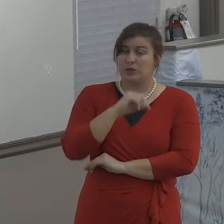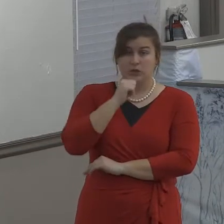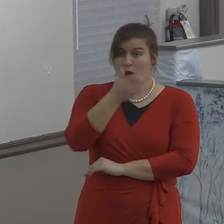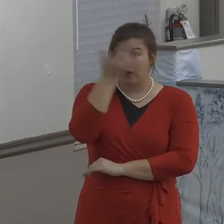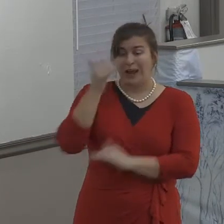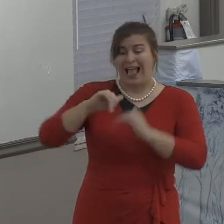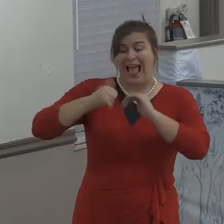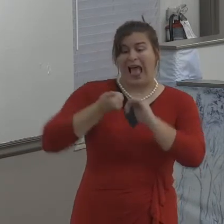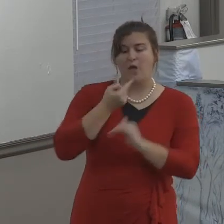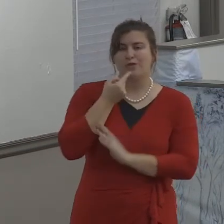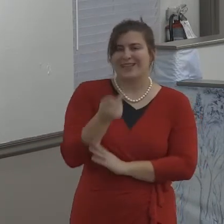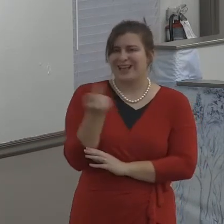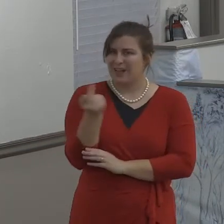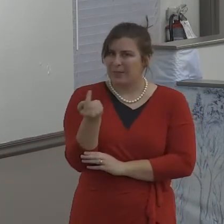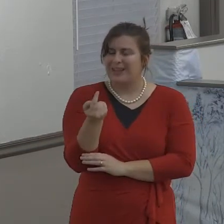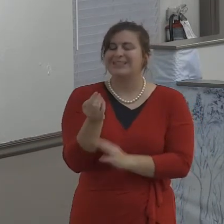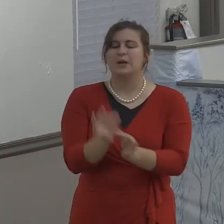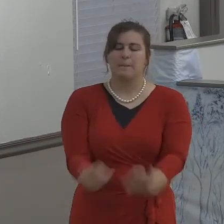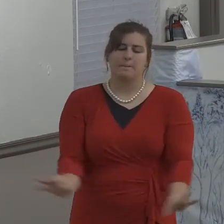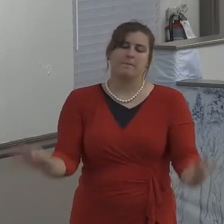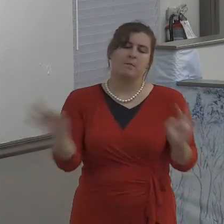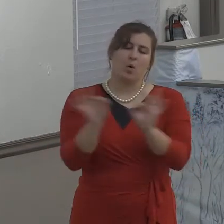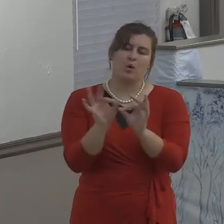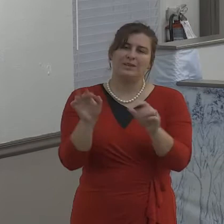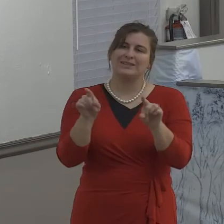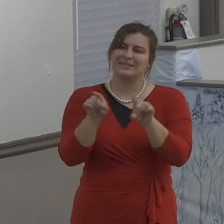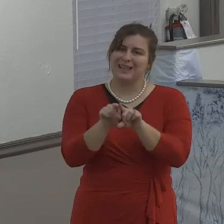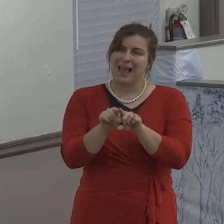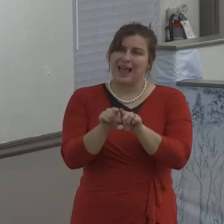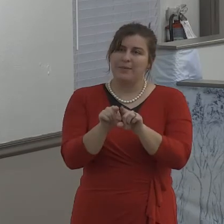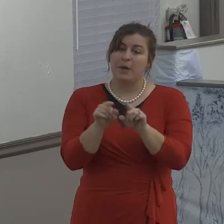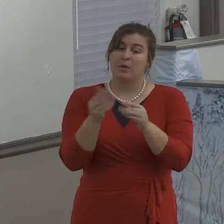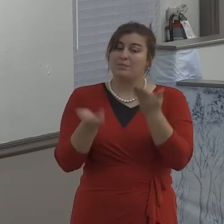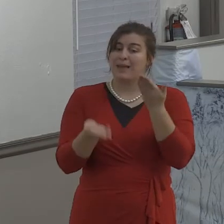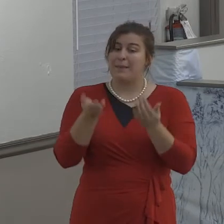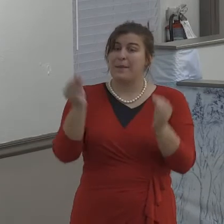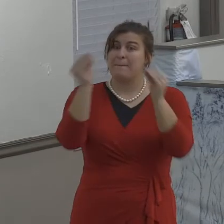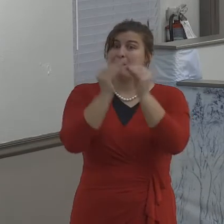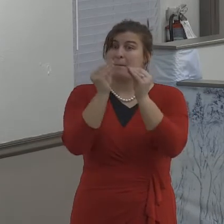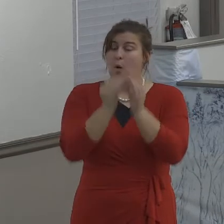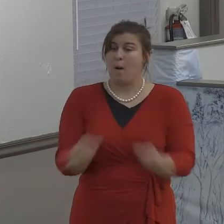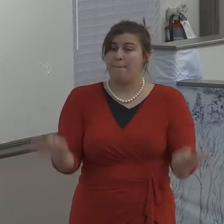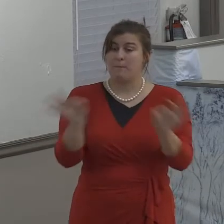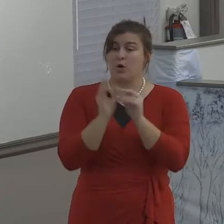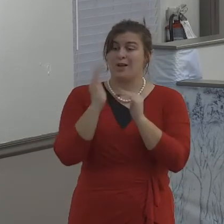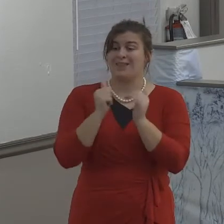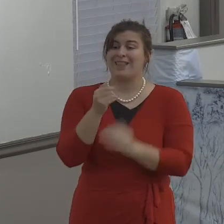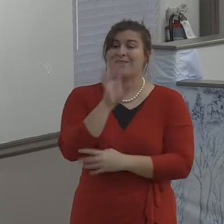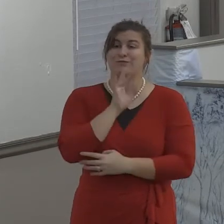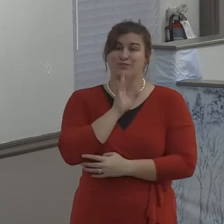And, and so, we got to be a good listener. We need to sometimes